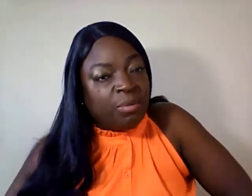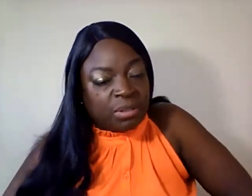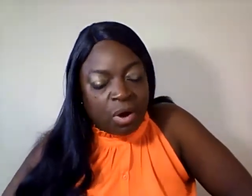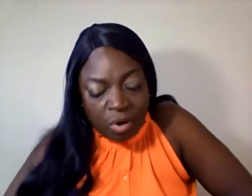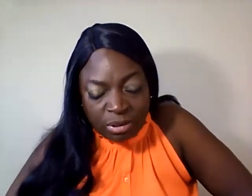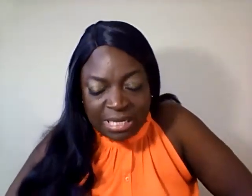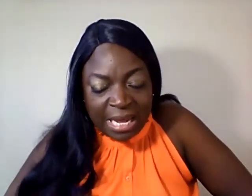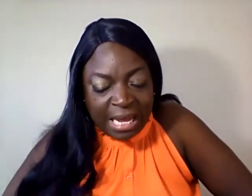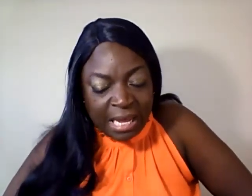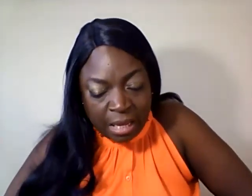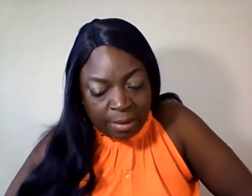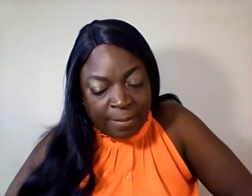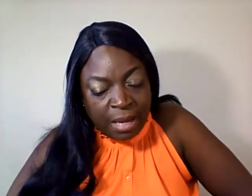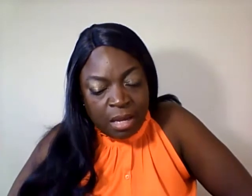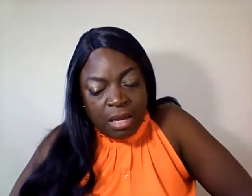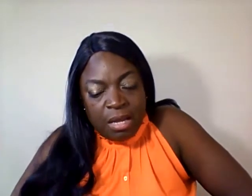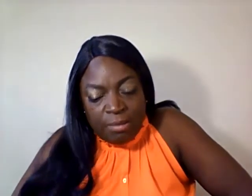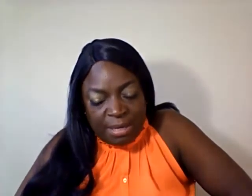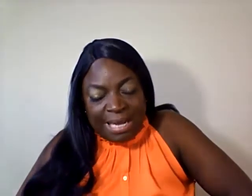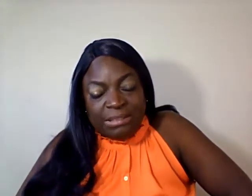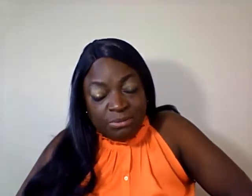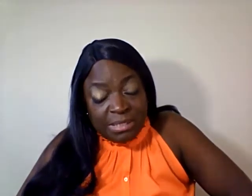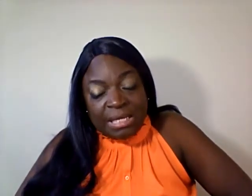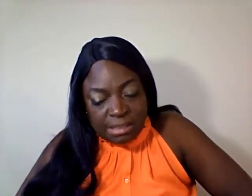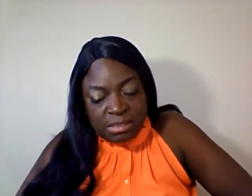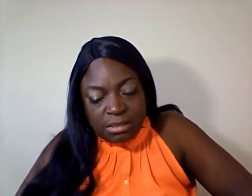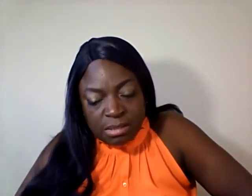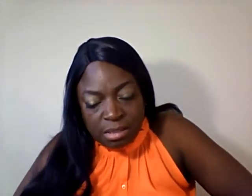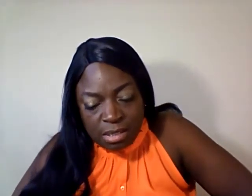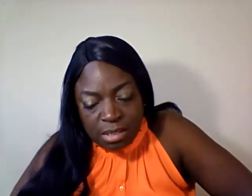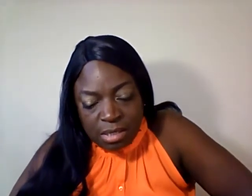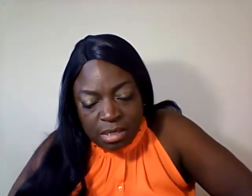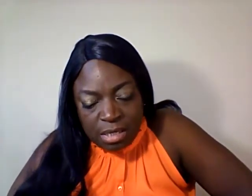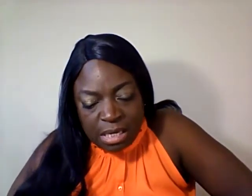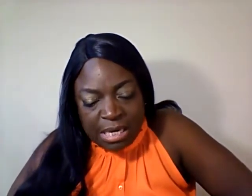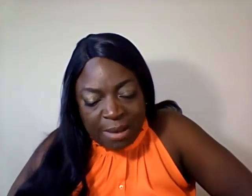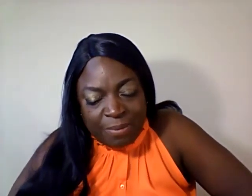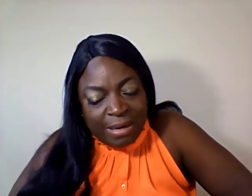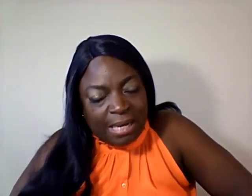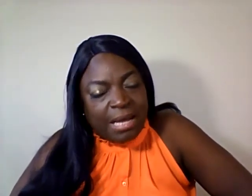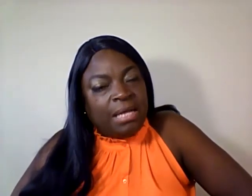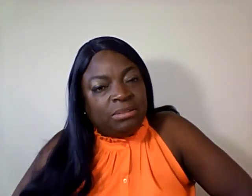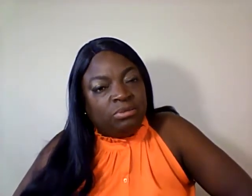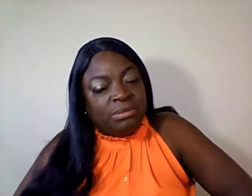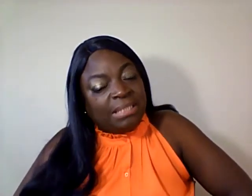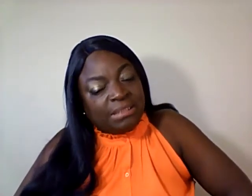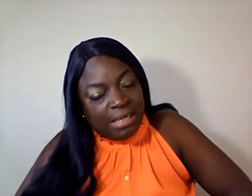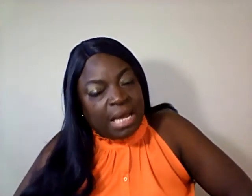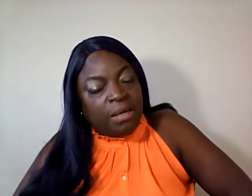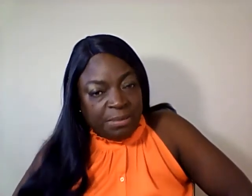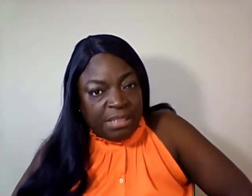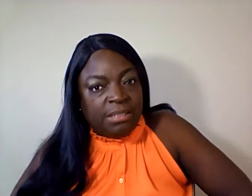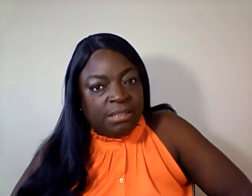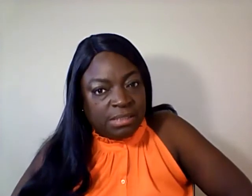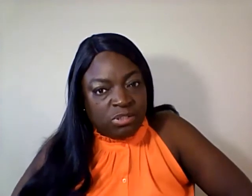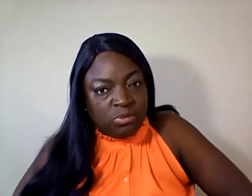with all that I am, but I do not. And I pray that God do not allow me to